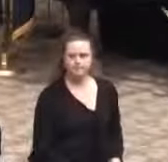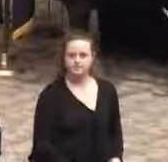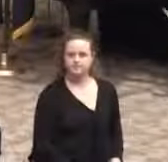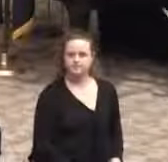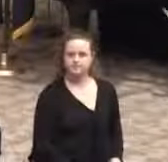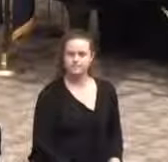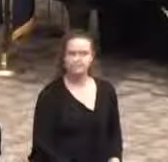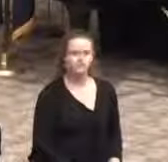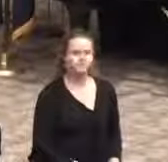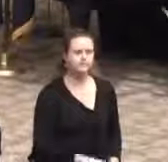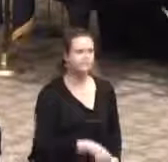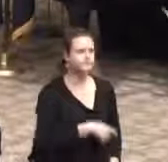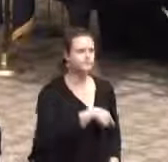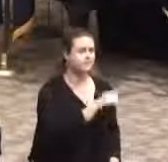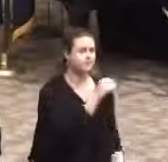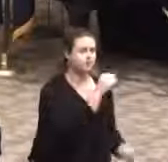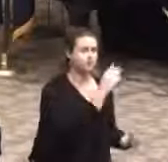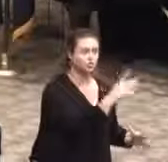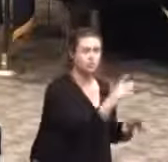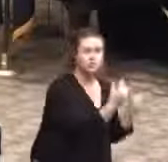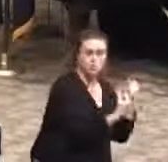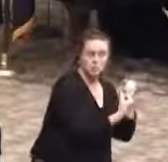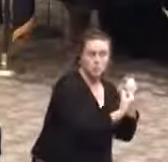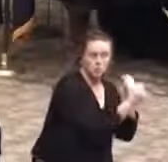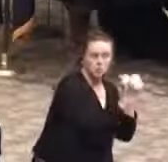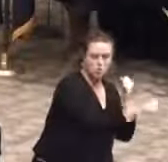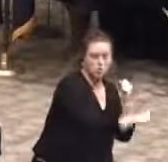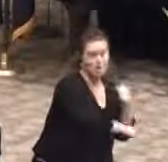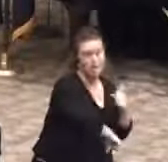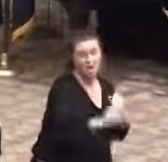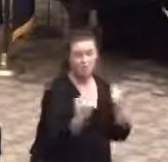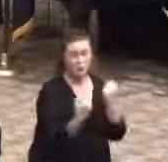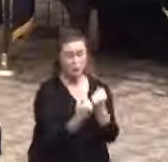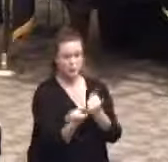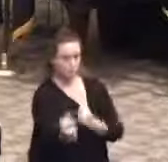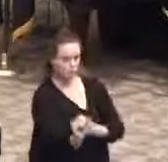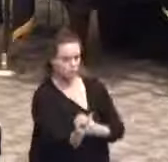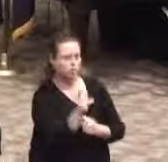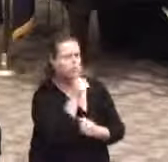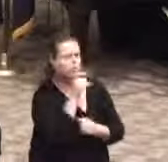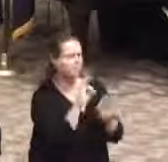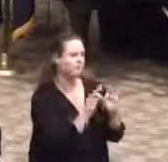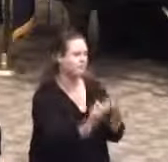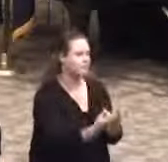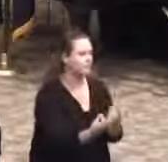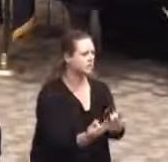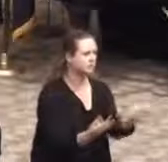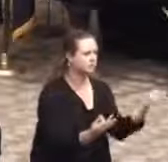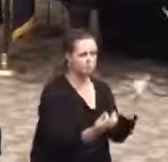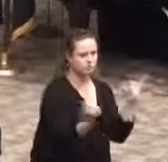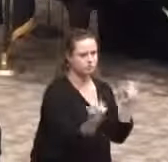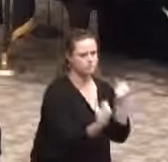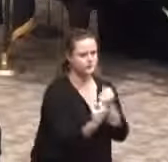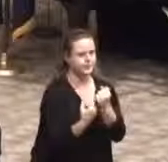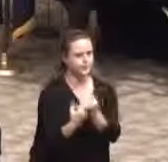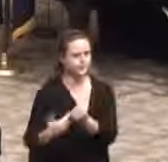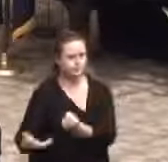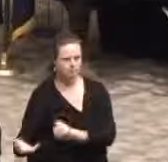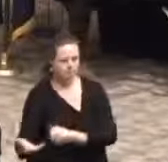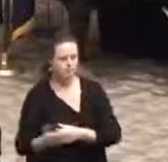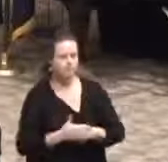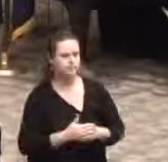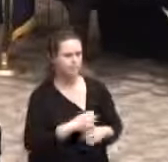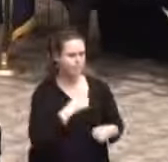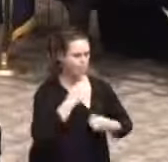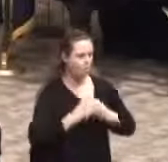But they are not the only ones that supported us through these challenging weeks. Our families were also there every step of the way. They gave us